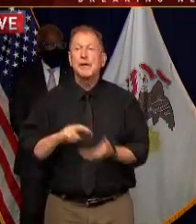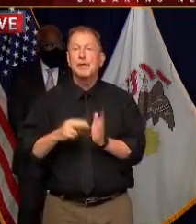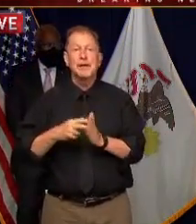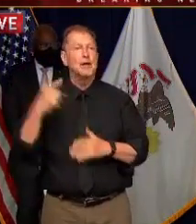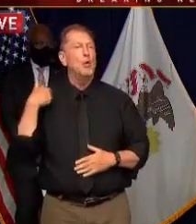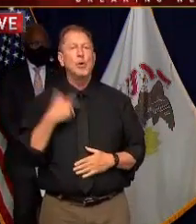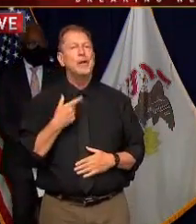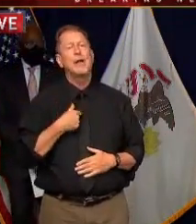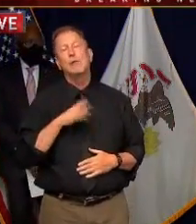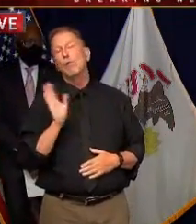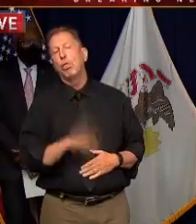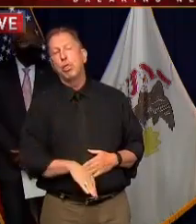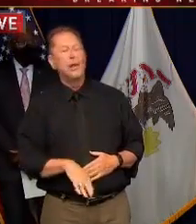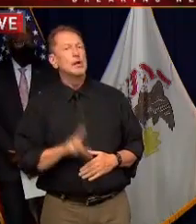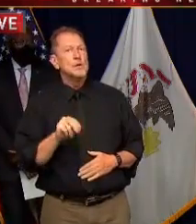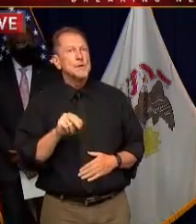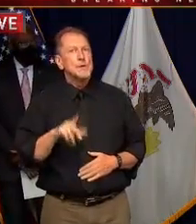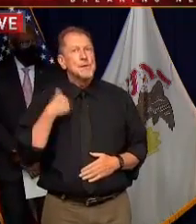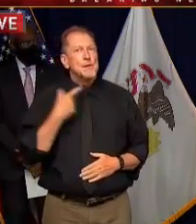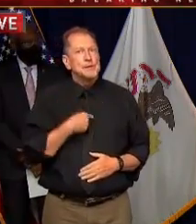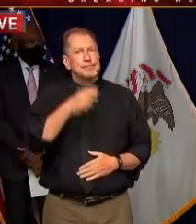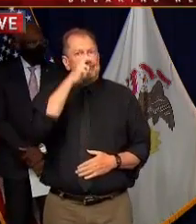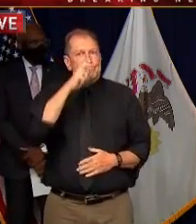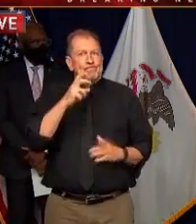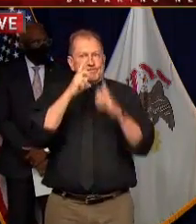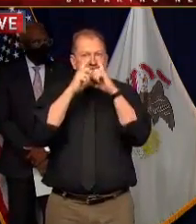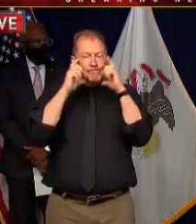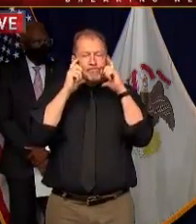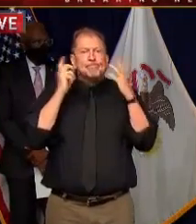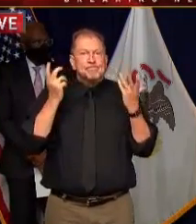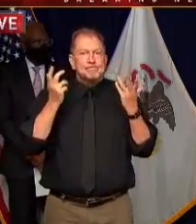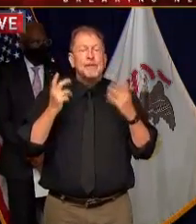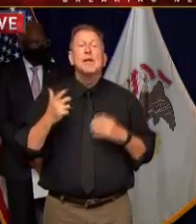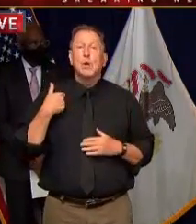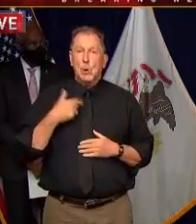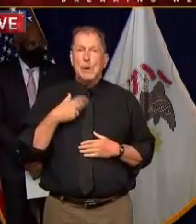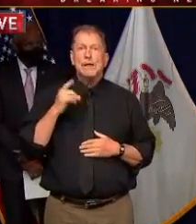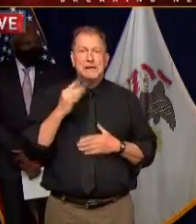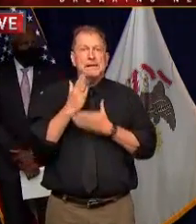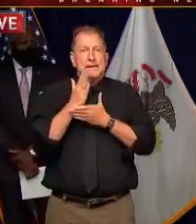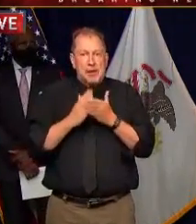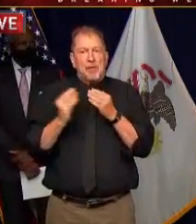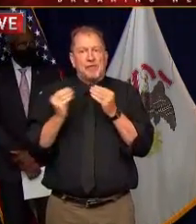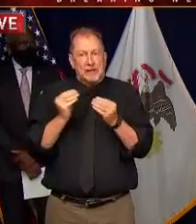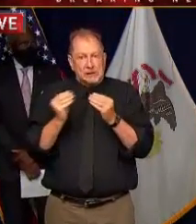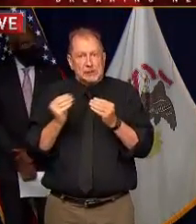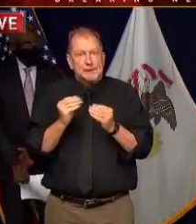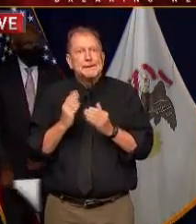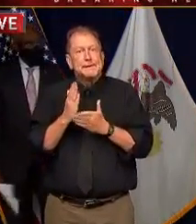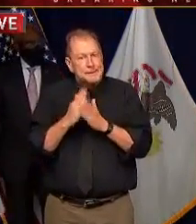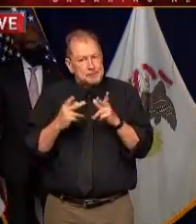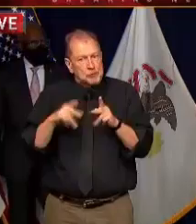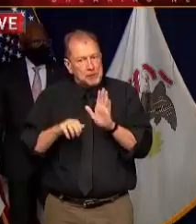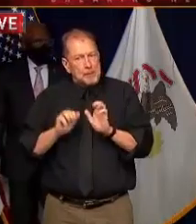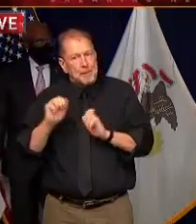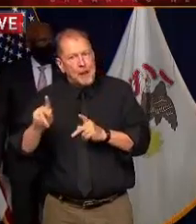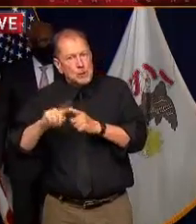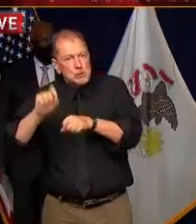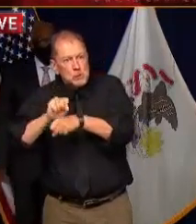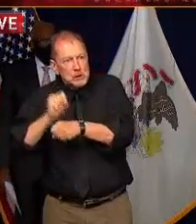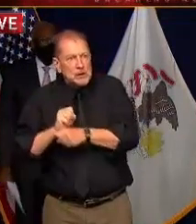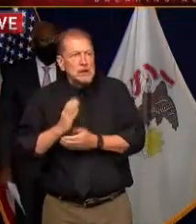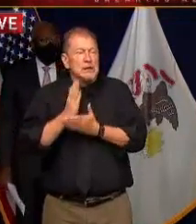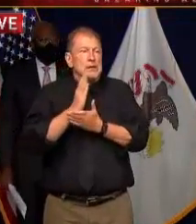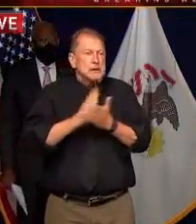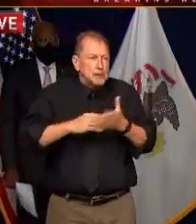change ours we have changed our activity and yes we had to get back to doing some things we couldn't